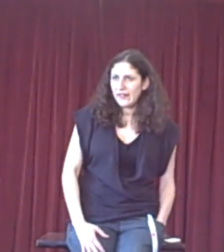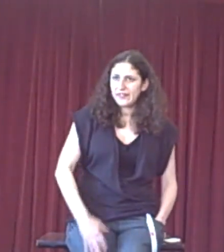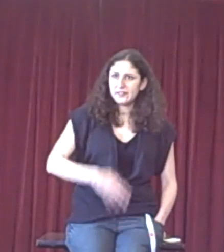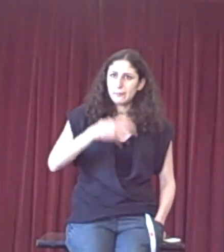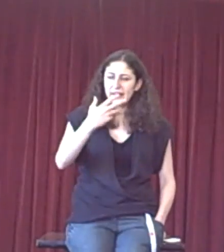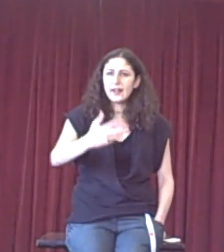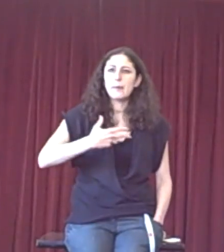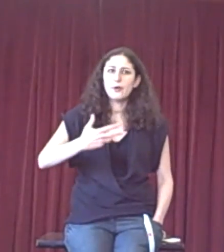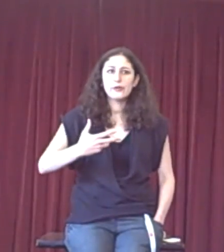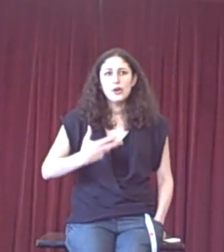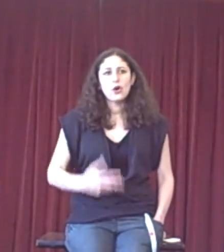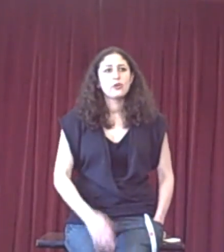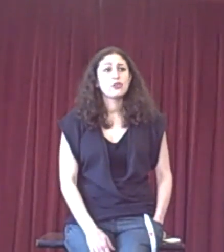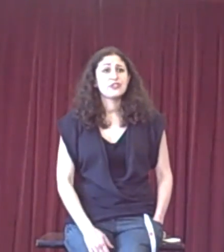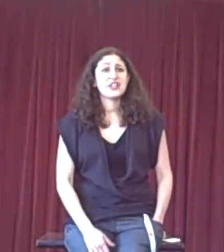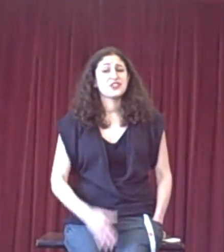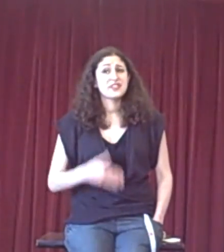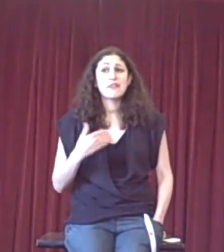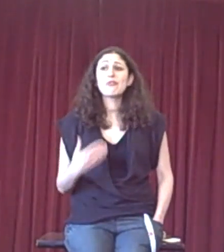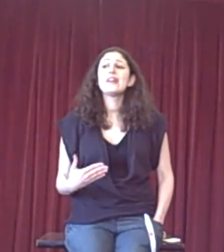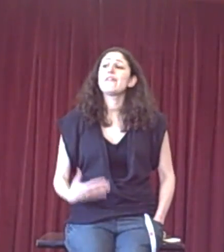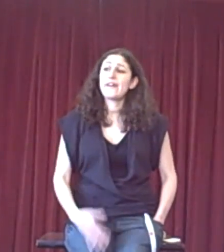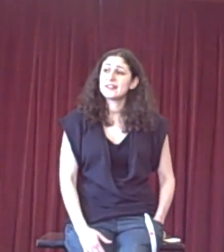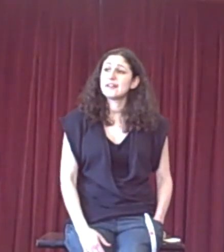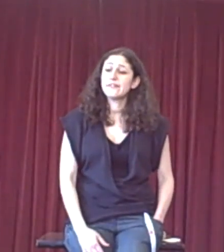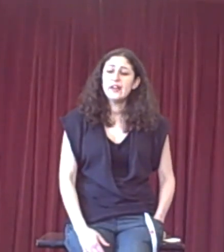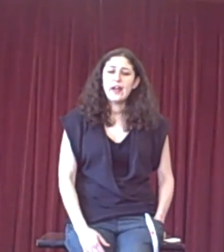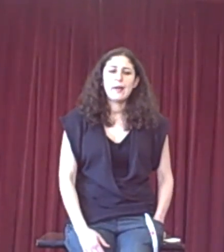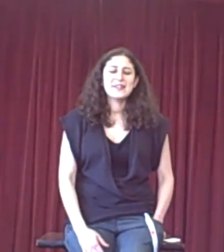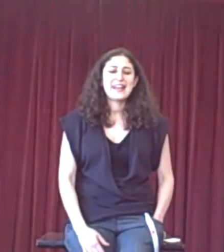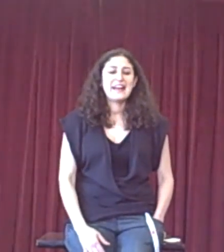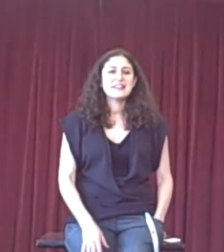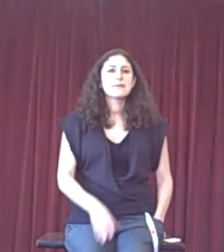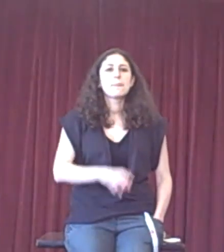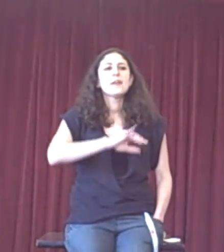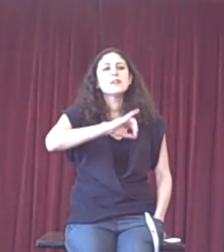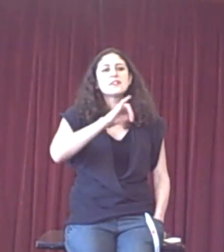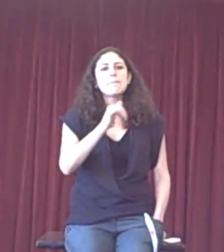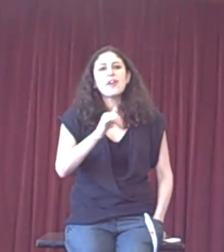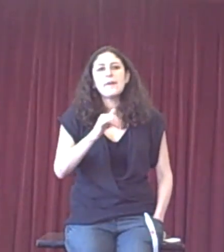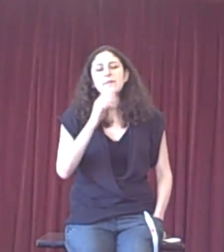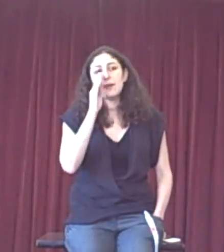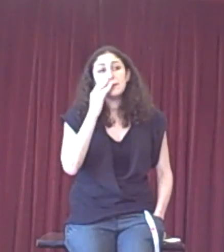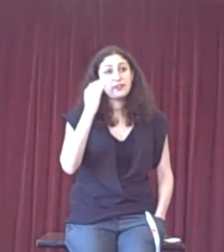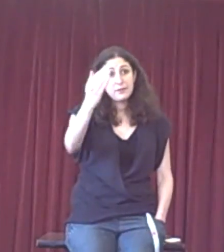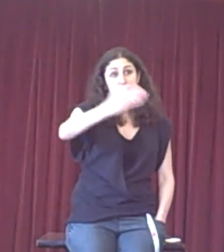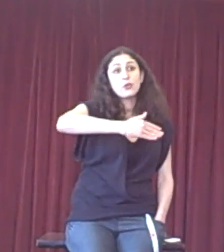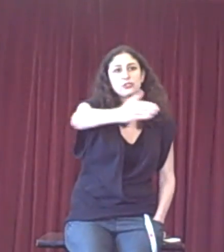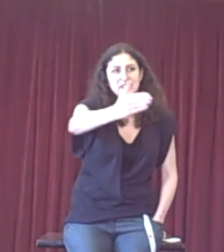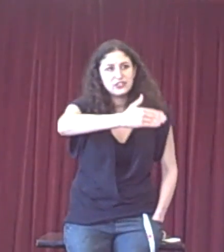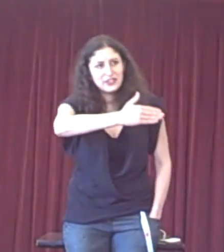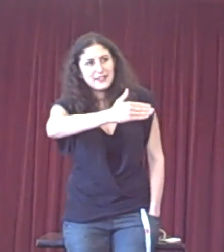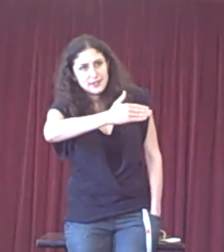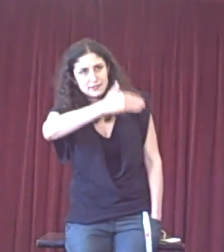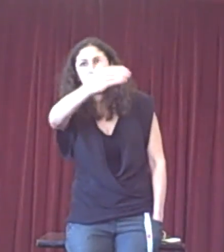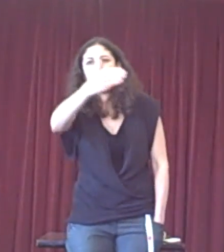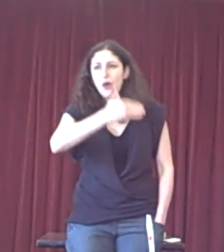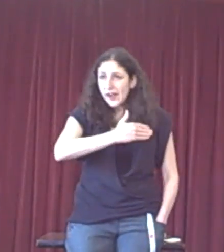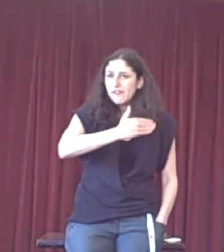that sense, it's on contradictions and they're really effective attacks. Sometimes, I mean sometimes a contradiction is a knife